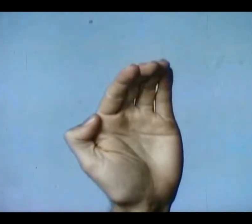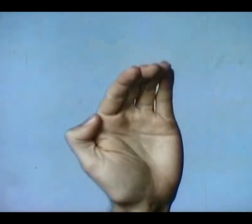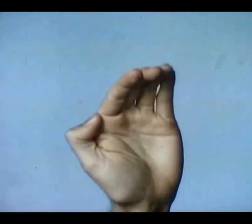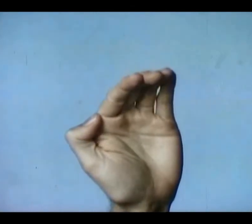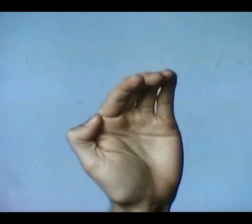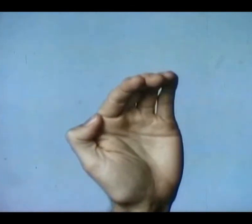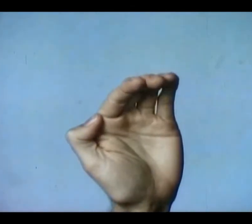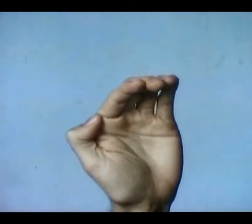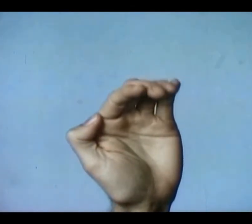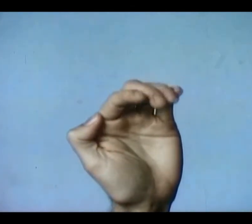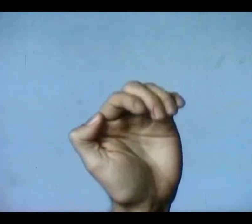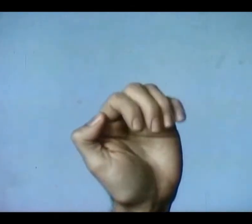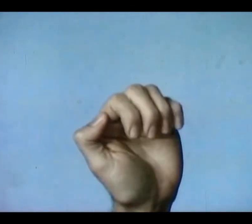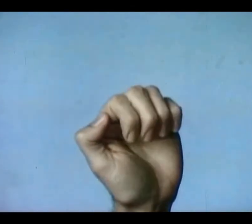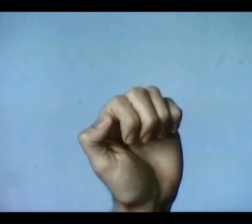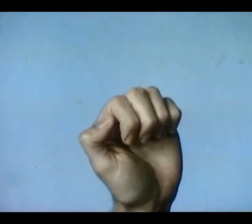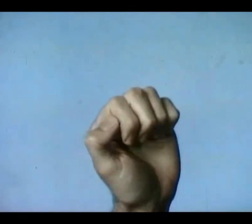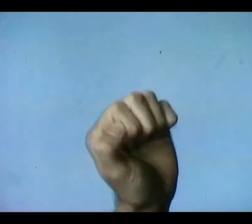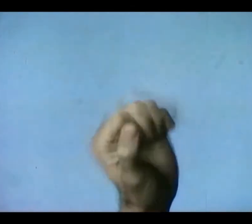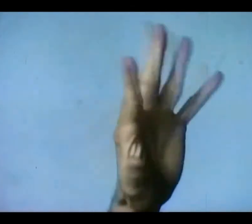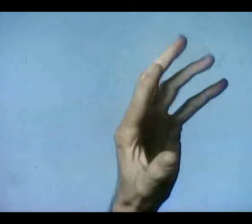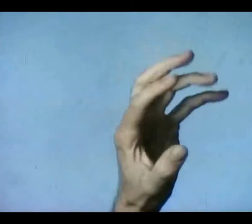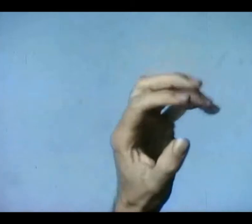he had tried many times without success